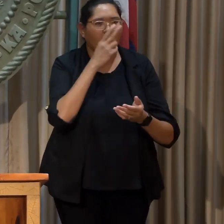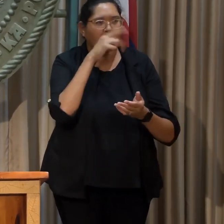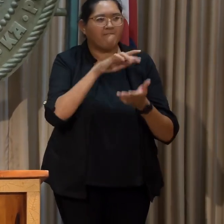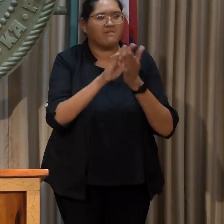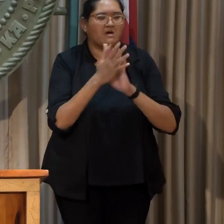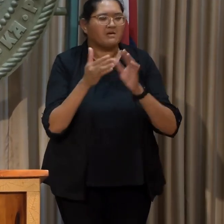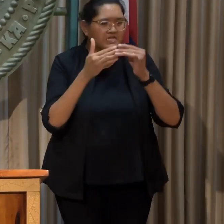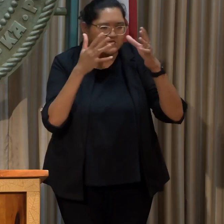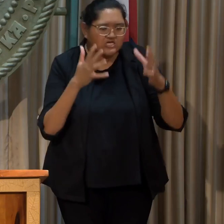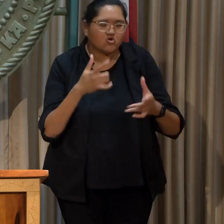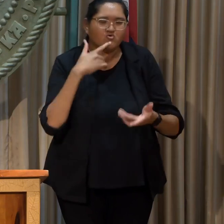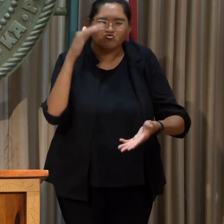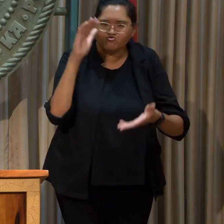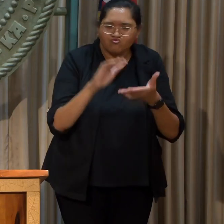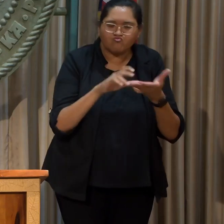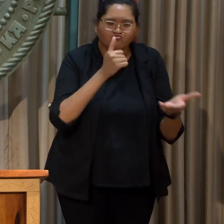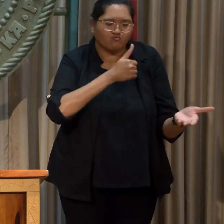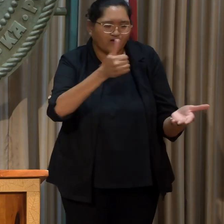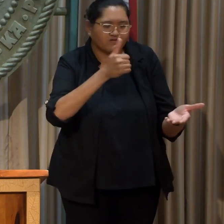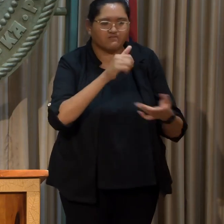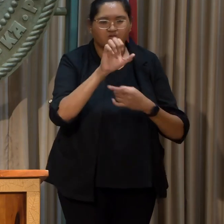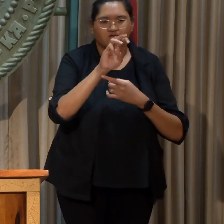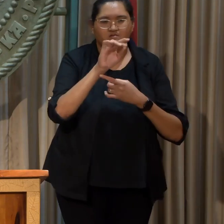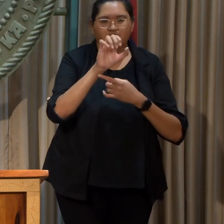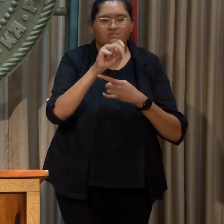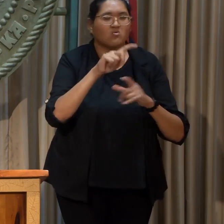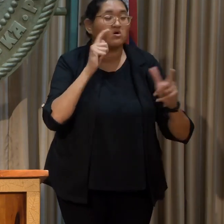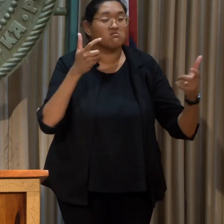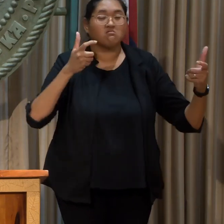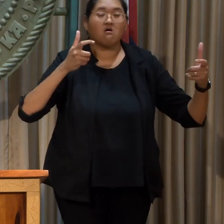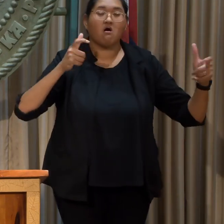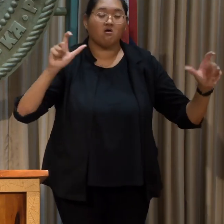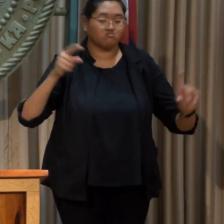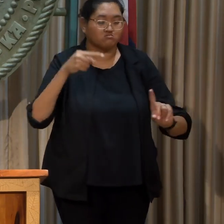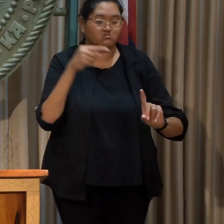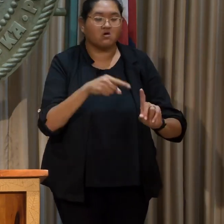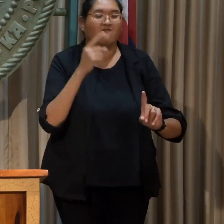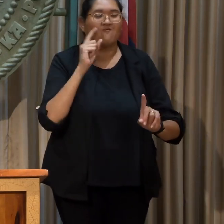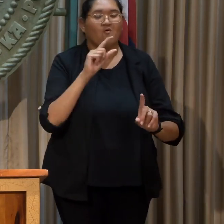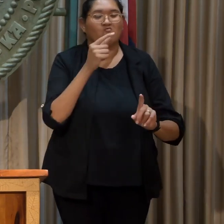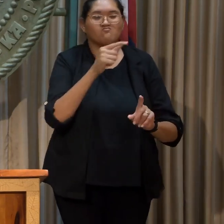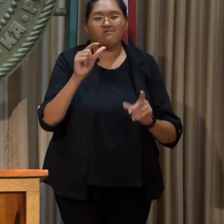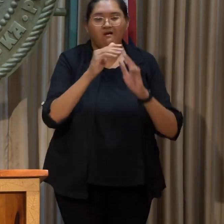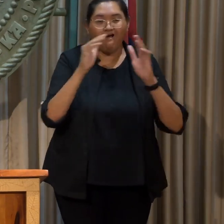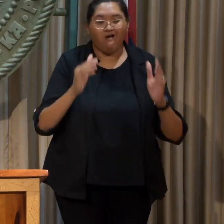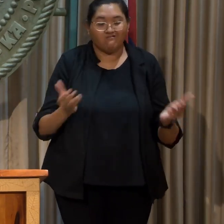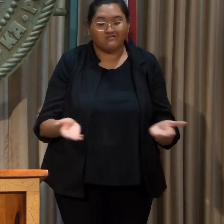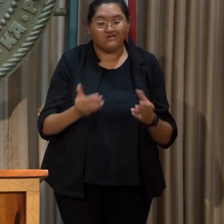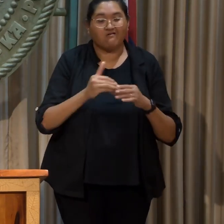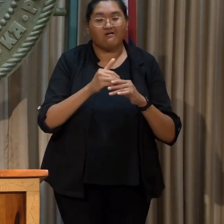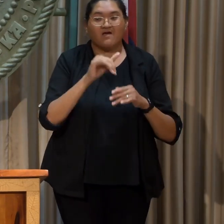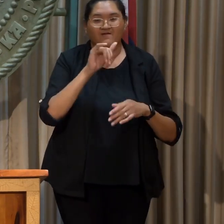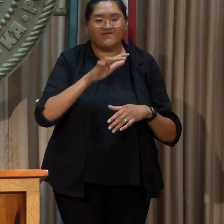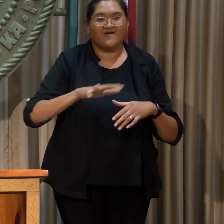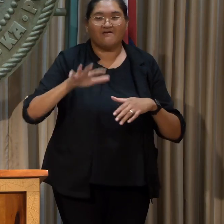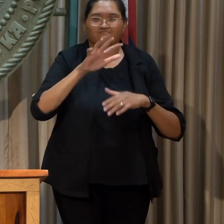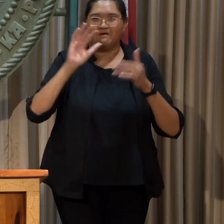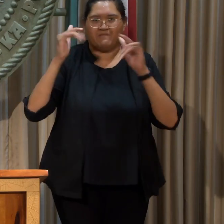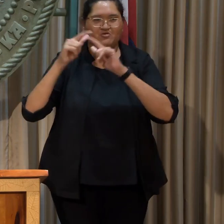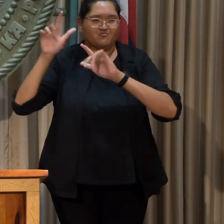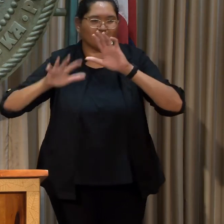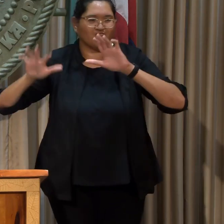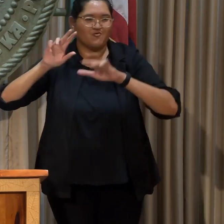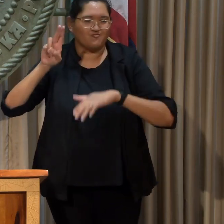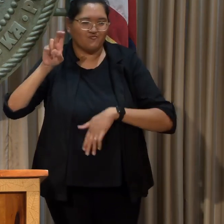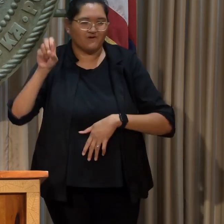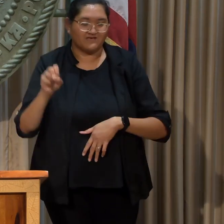in reducing transportation emissions, the largest single source of greenhouse gases here and across the continental United States.